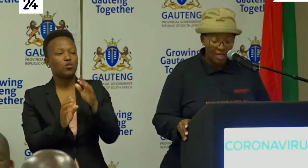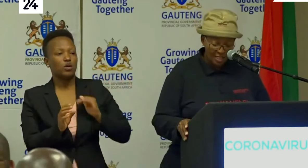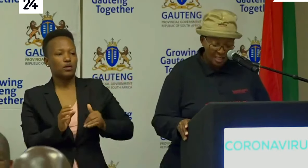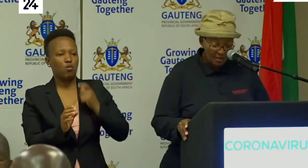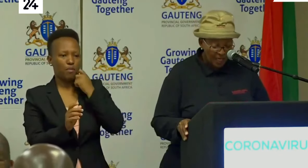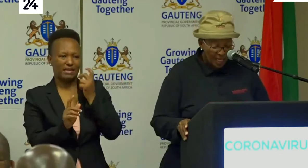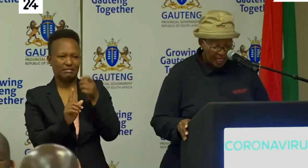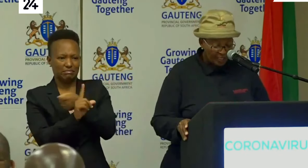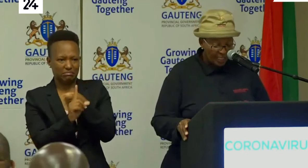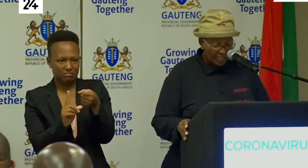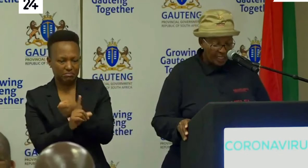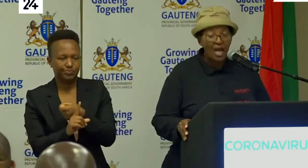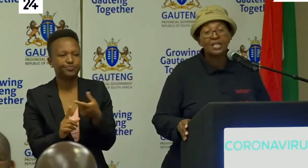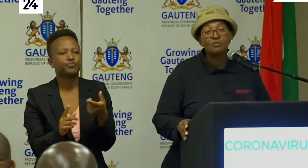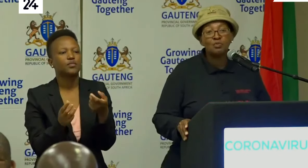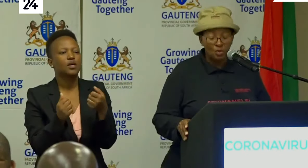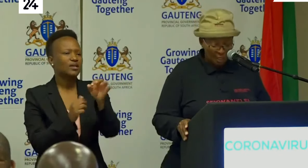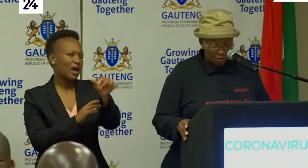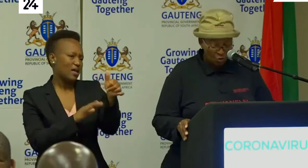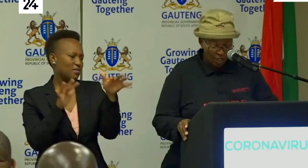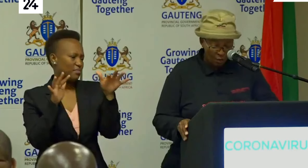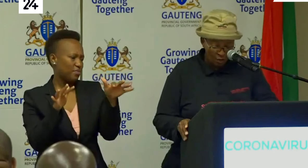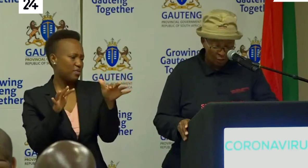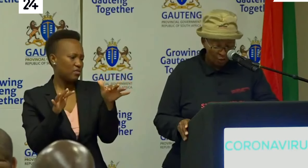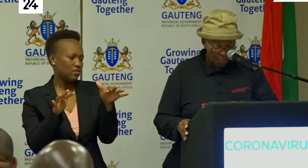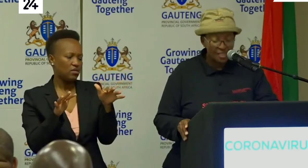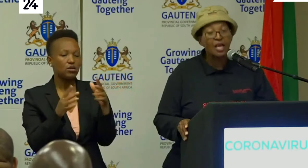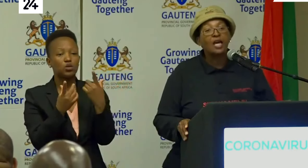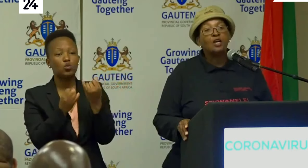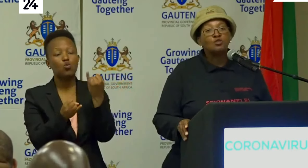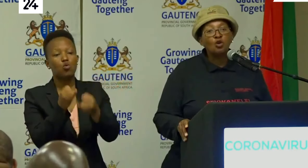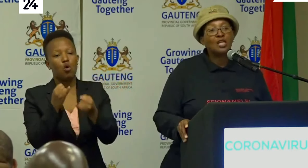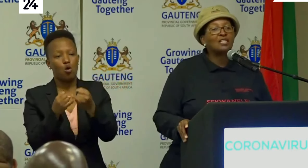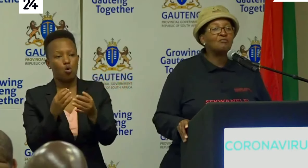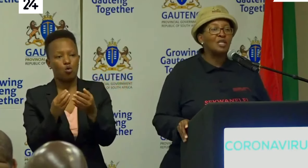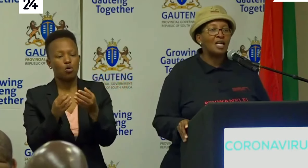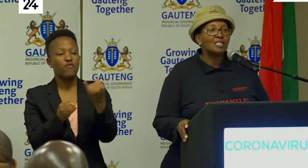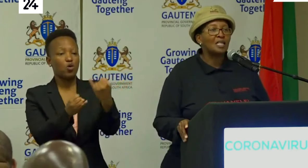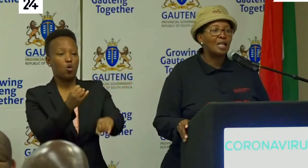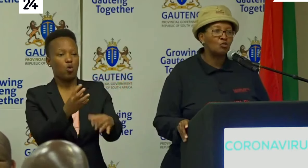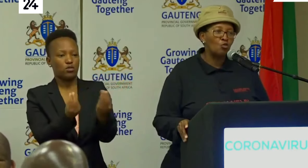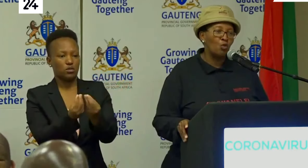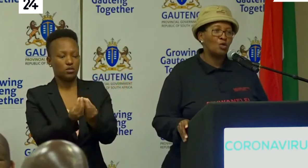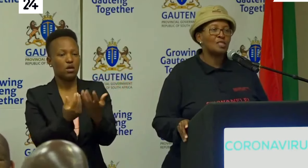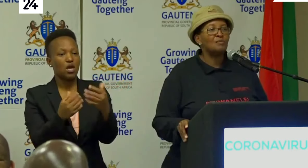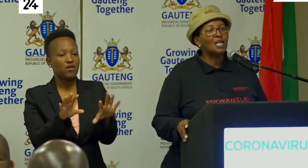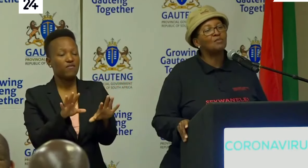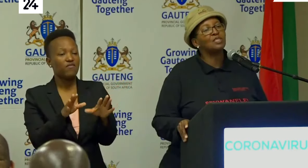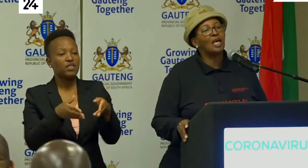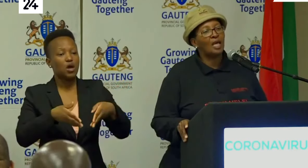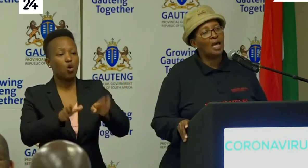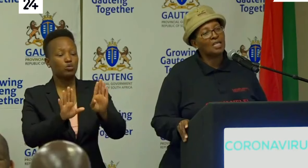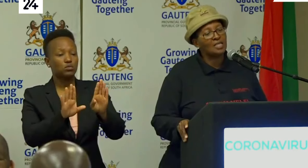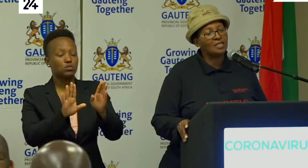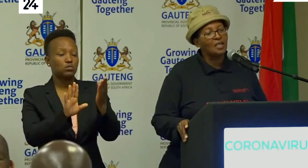peace violence and other people that do all the wrong things. Those that have been arrested at road blocks sometimes